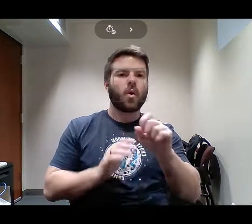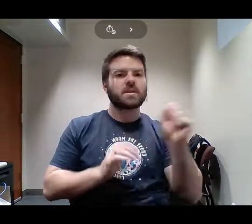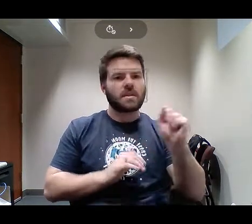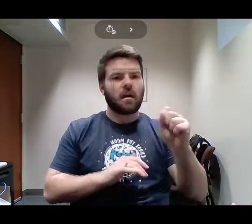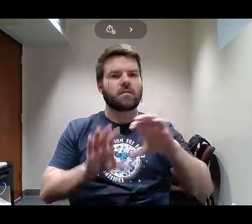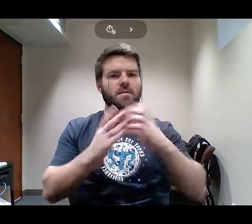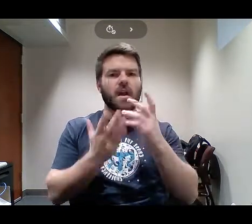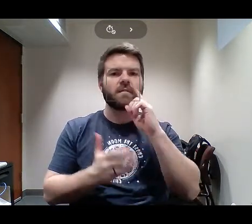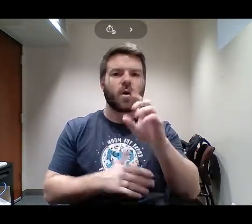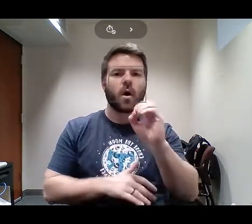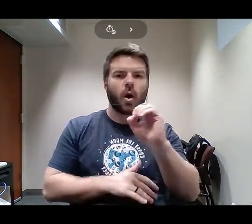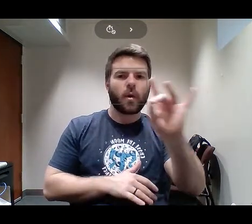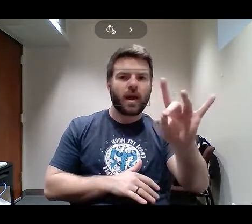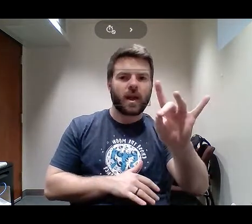is my goddaughter.